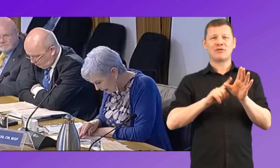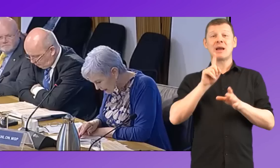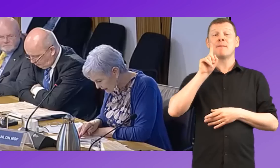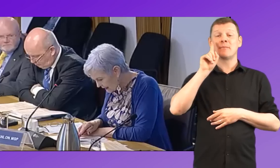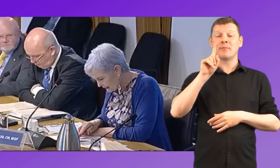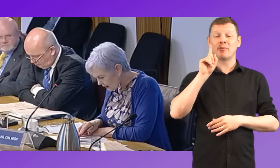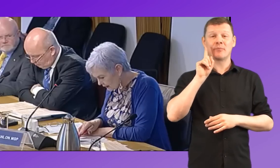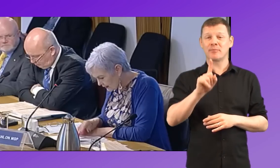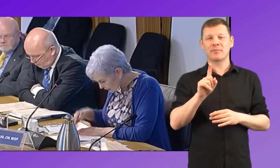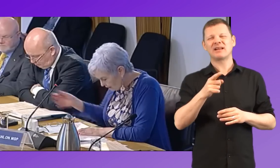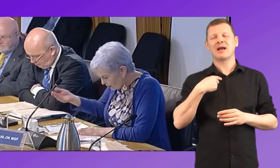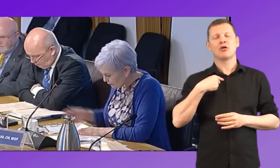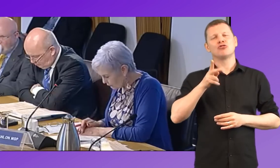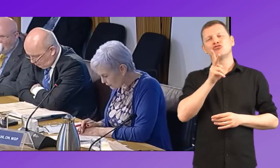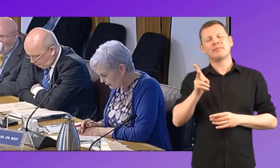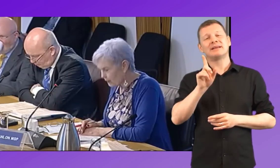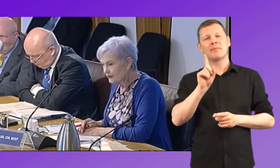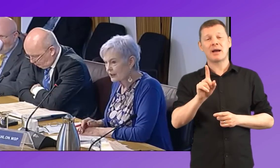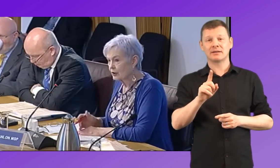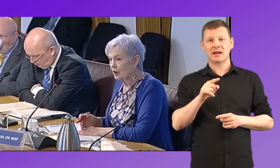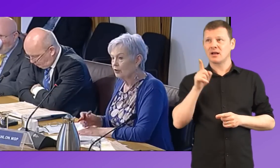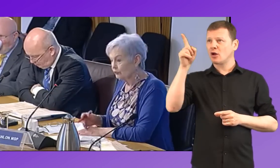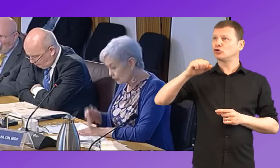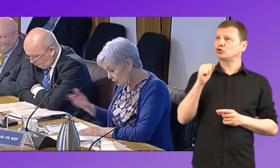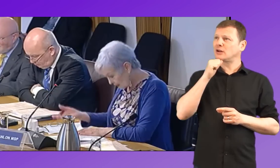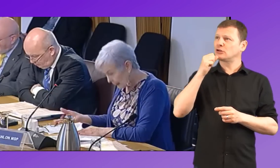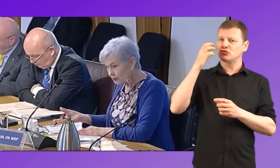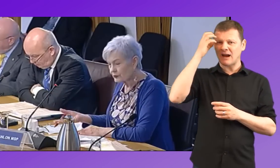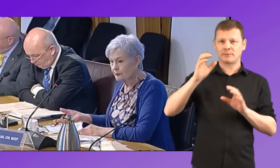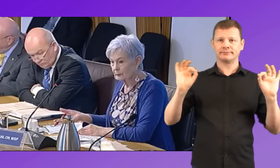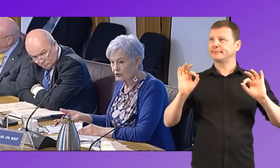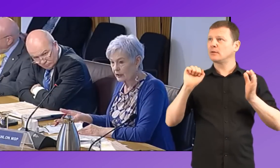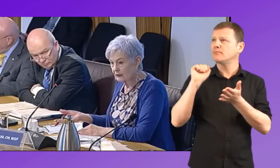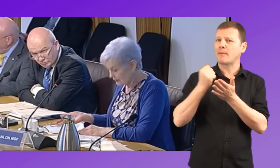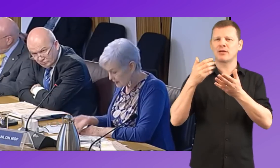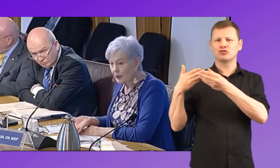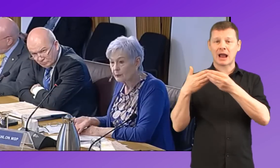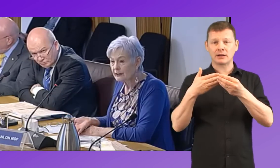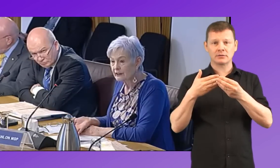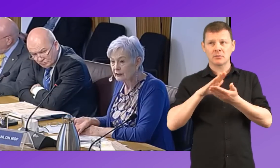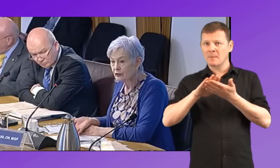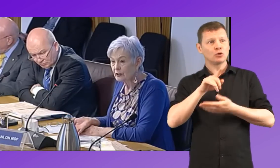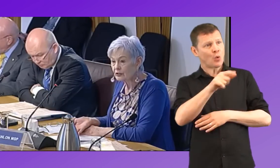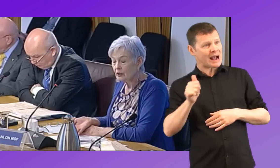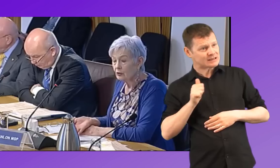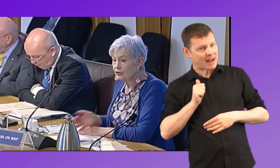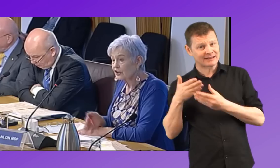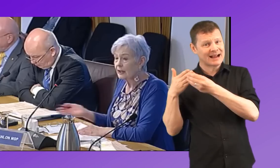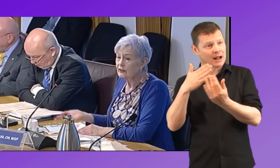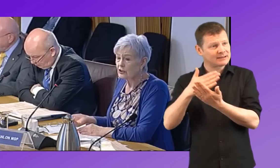guidance, I won't repeat what I've said. Did you expect them to publish guidance? That's what I'm reading into it. Or does the guidance